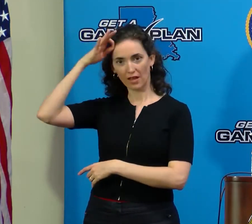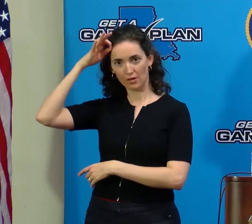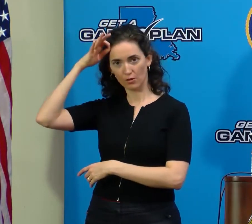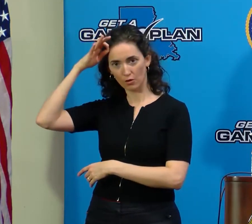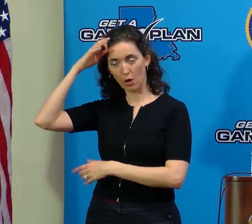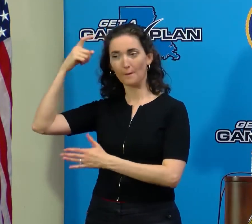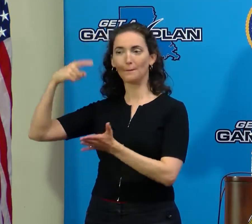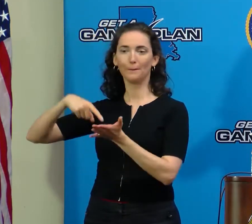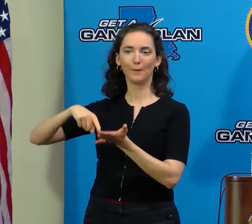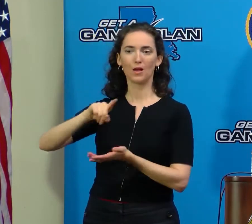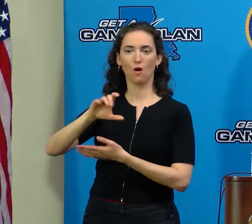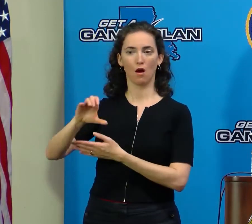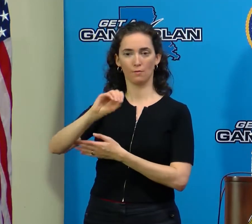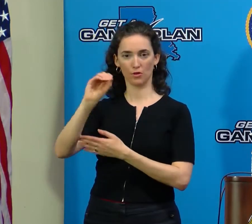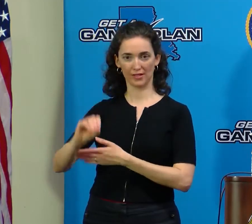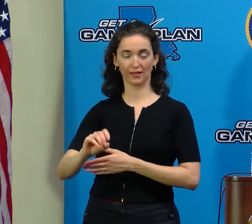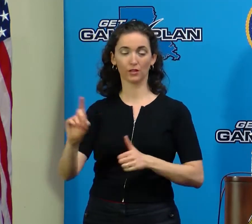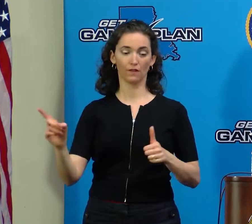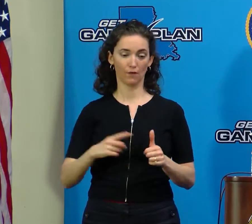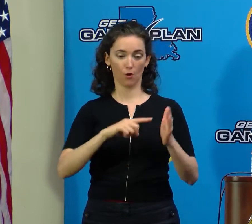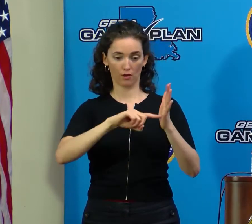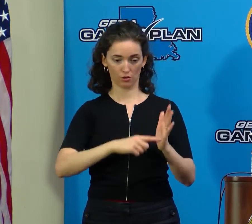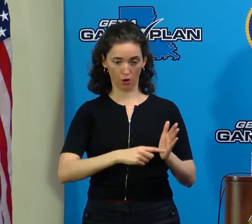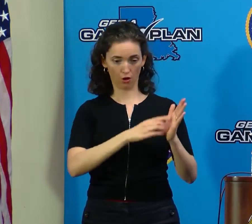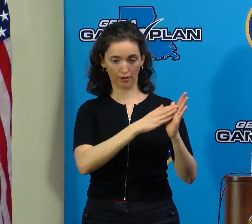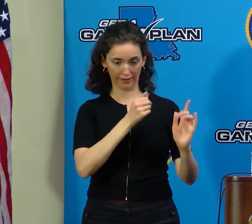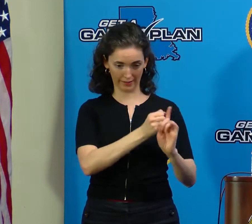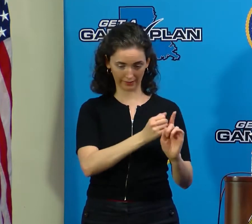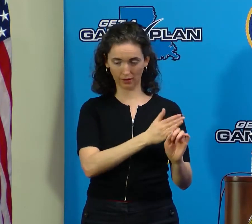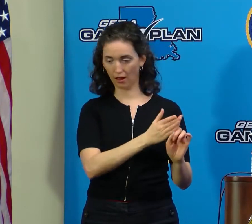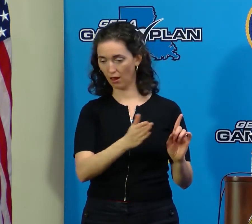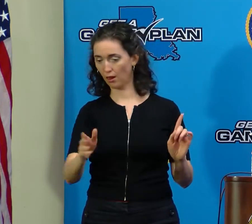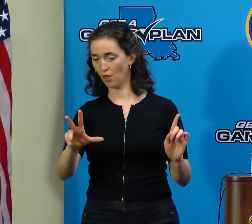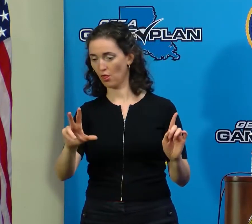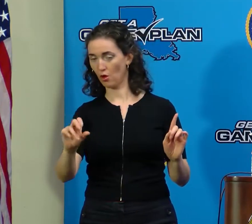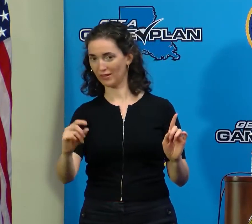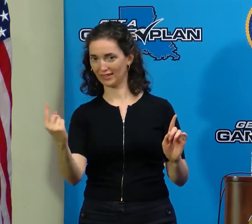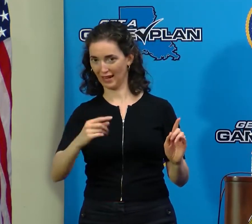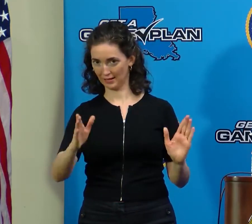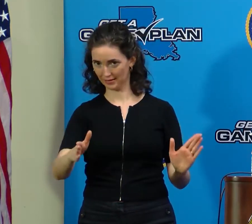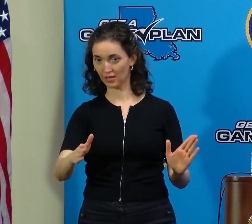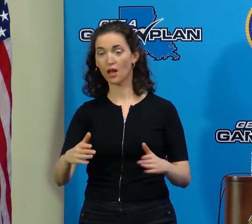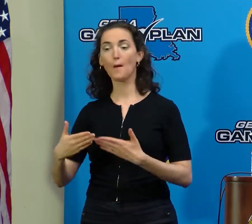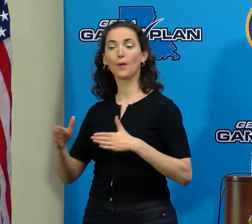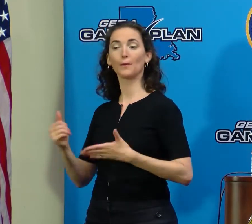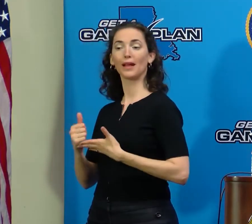days from the start of the incident. But the public assistance is at 75%